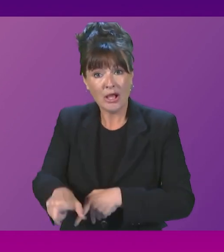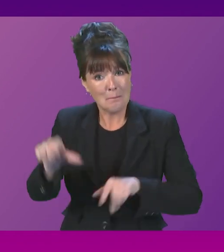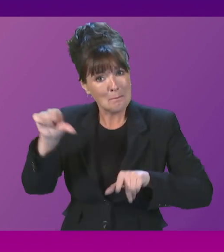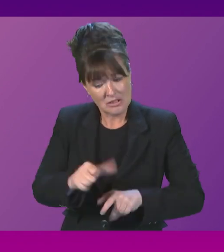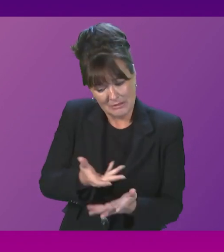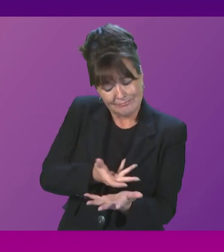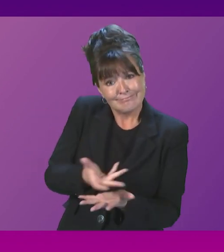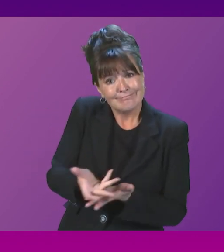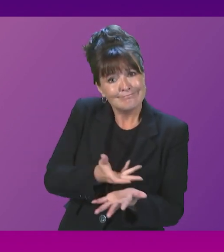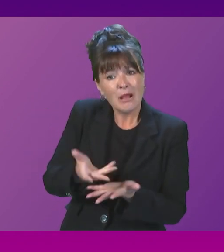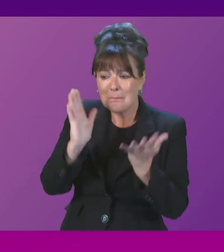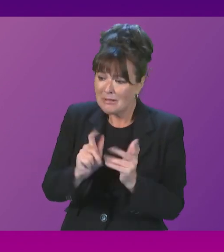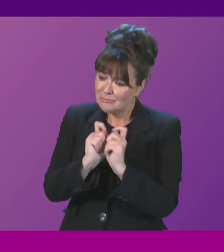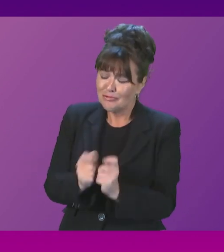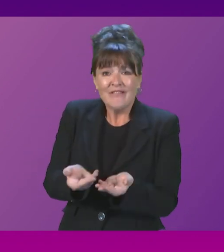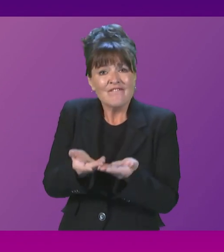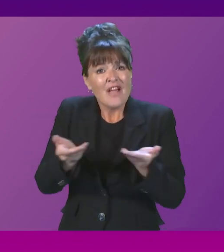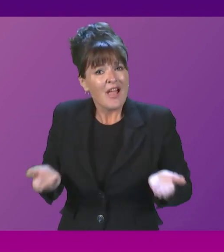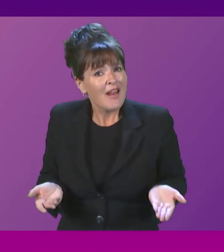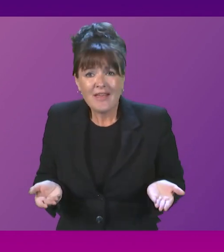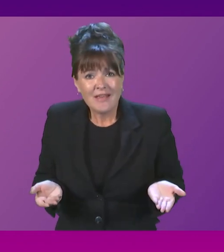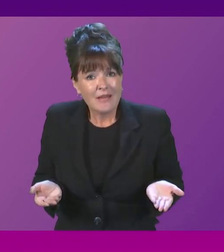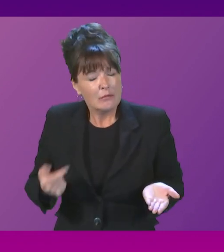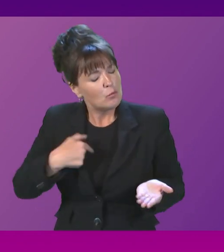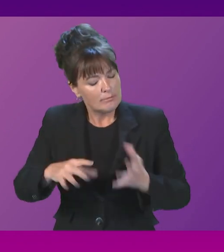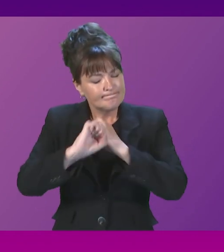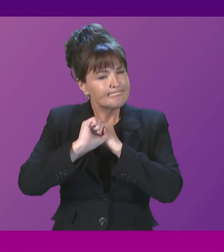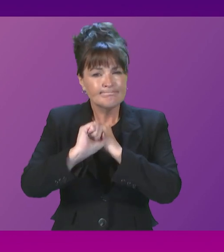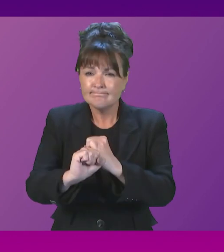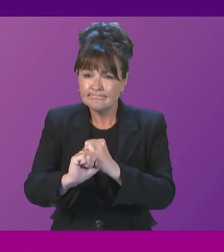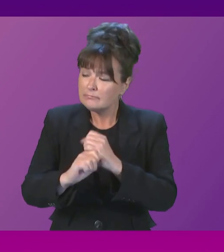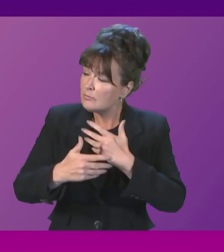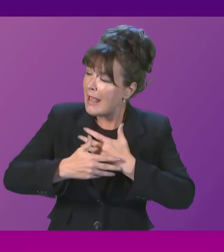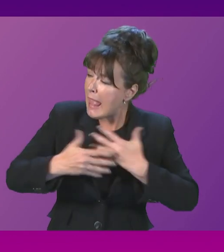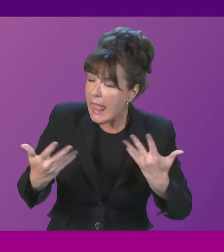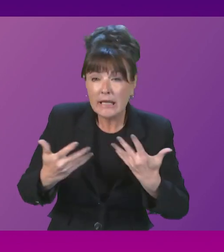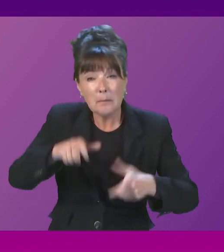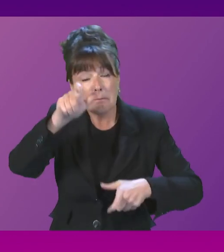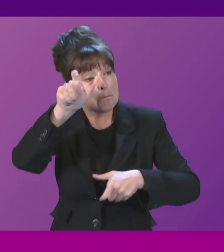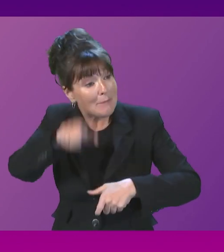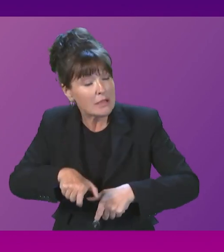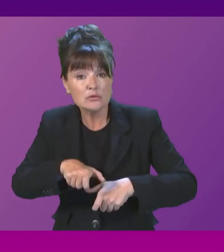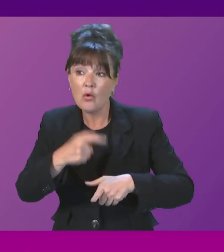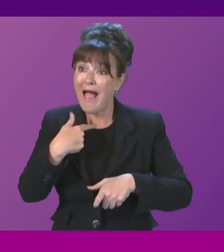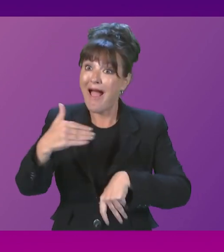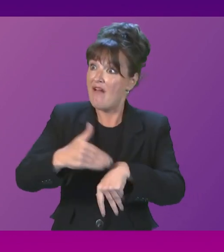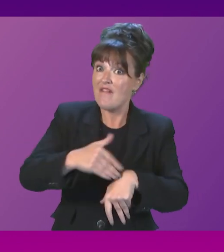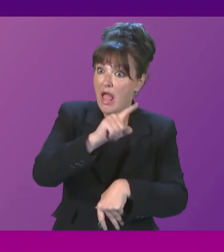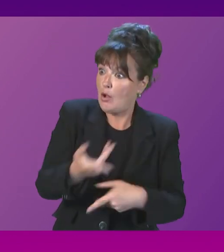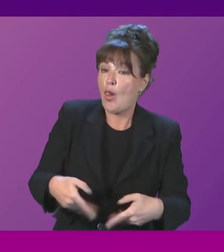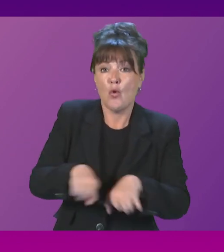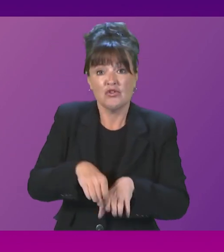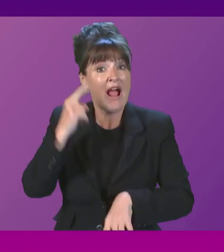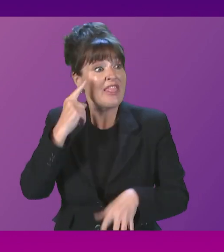fairly. We are, as I have already outlined, committed to supporting all of those impacted by the closure. Jackie Dunbar raises a